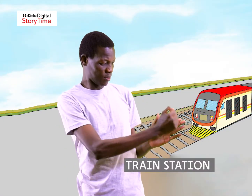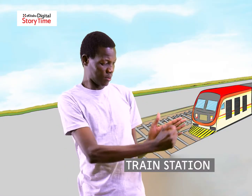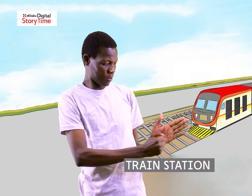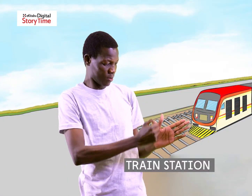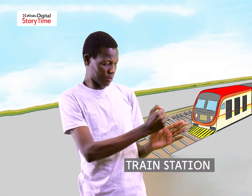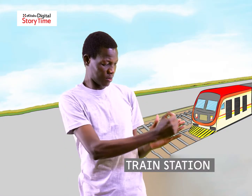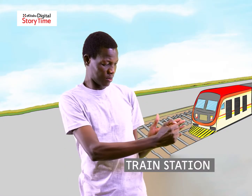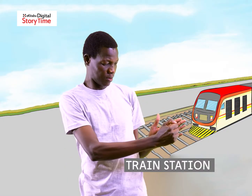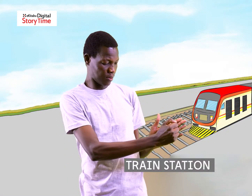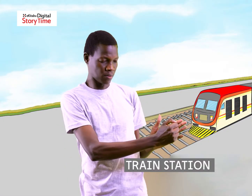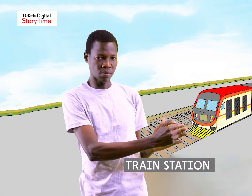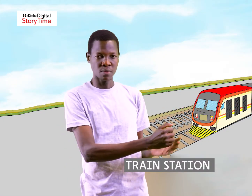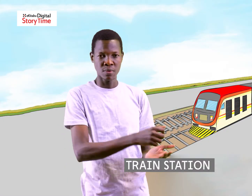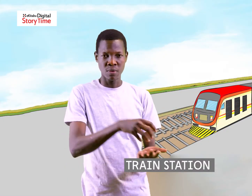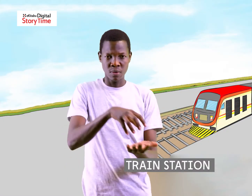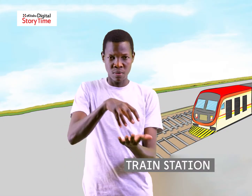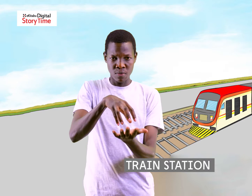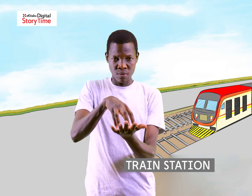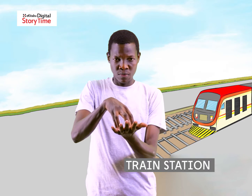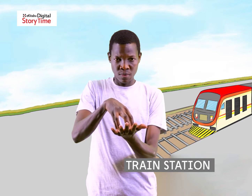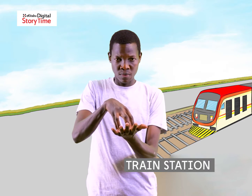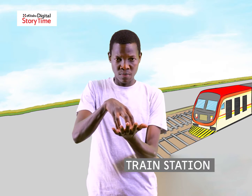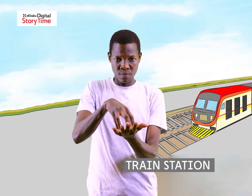train station